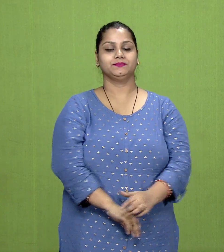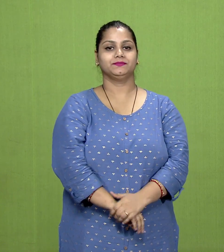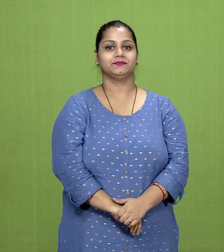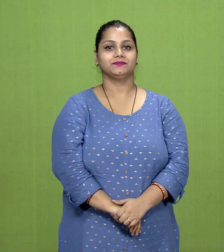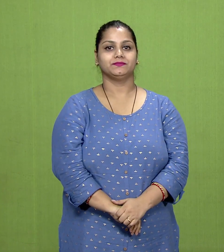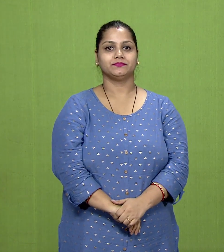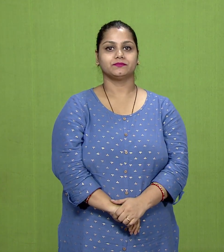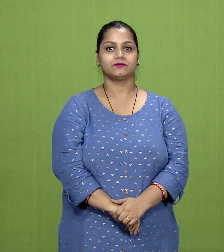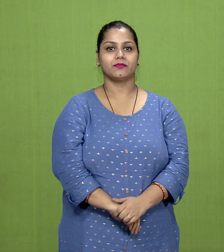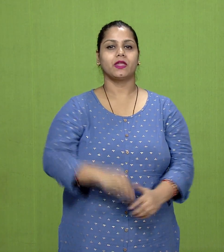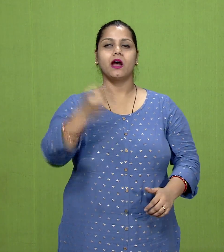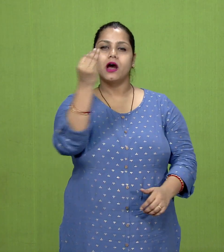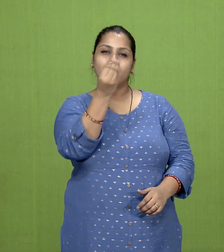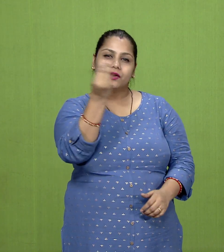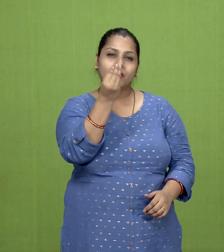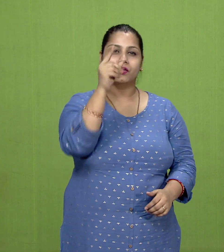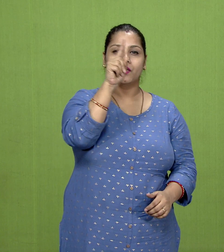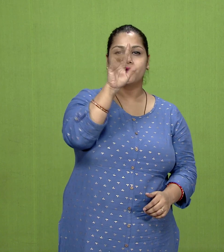around 1500 BC